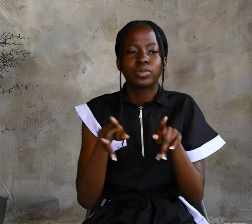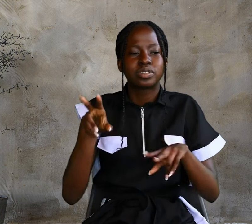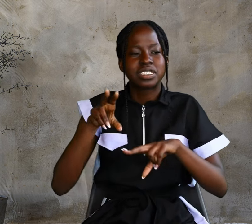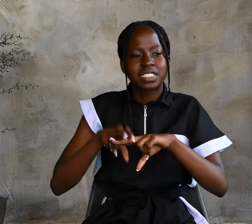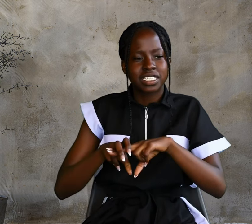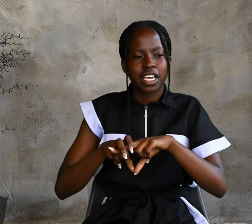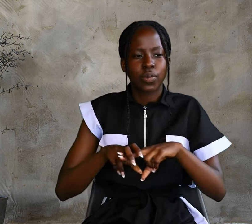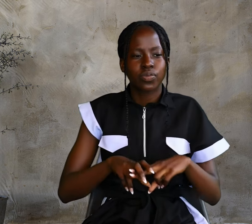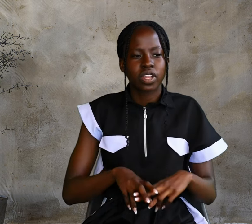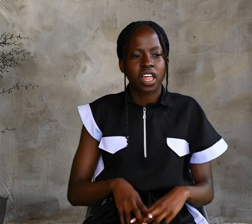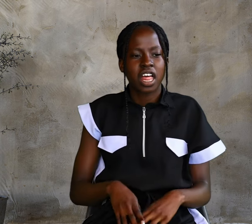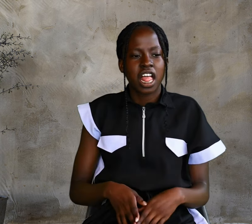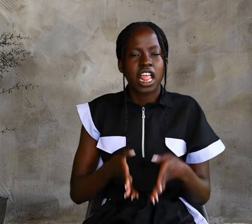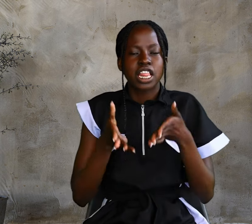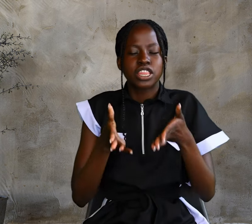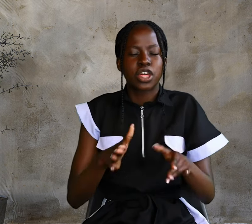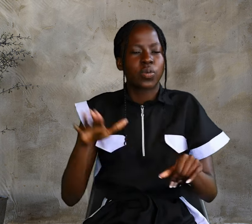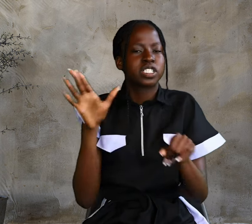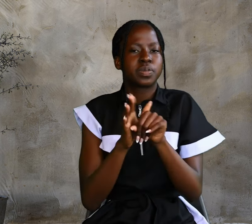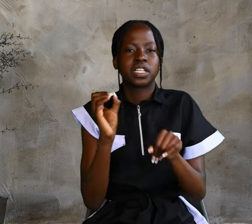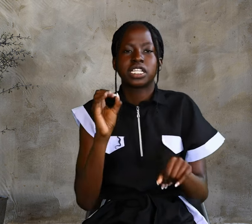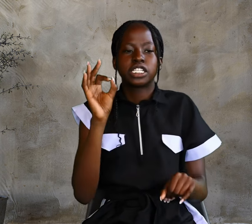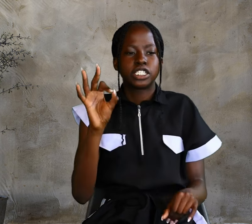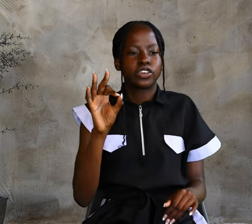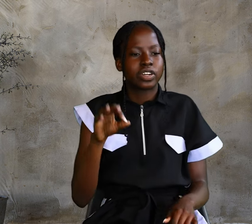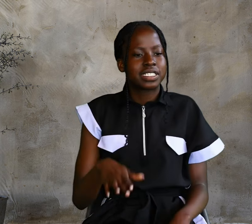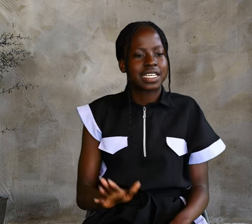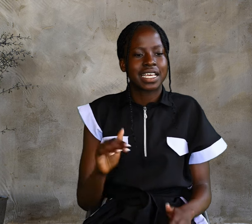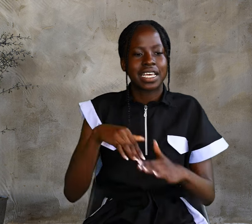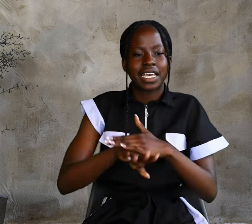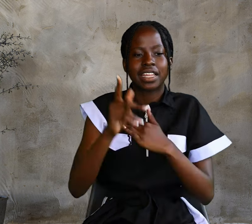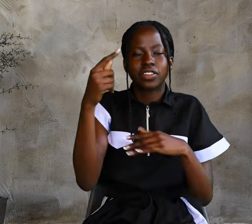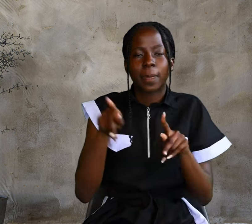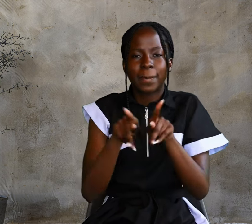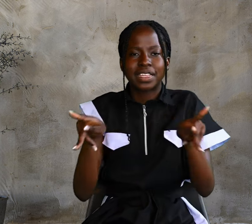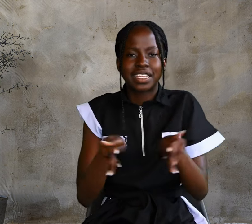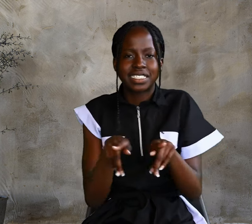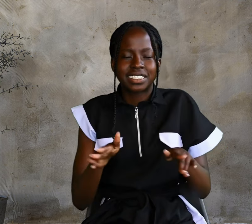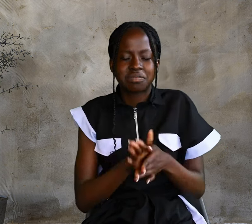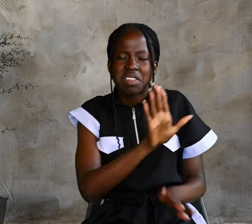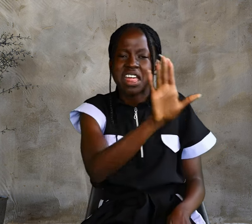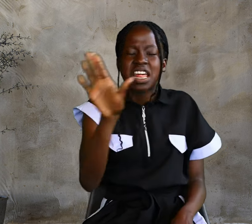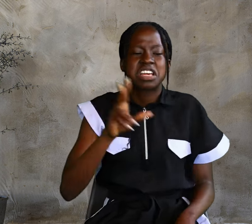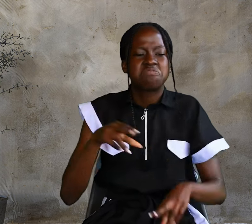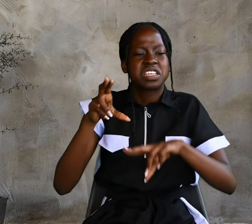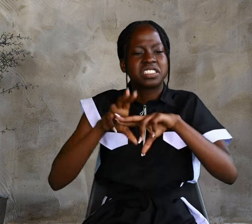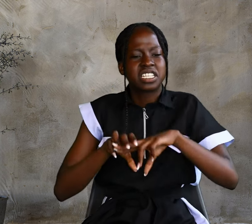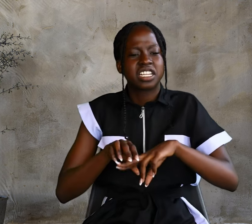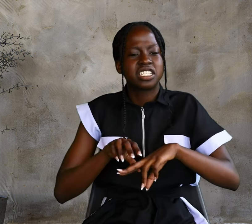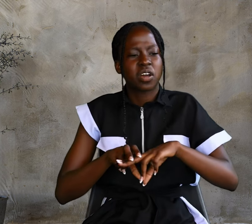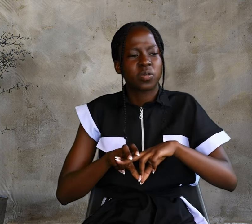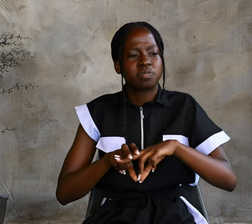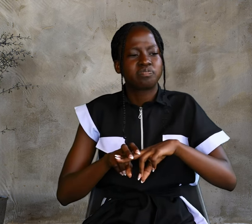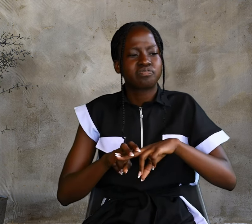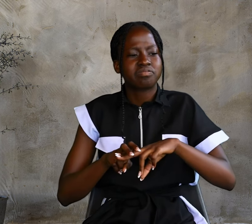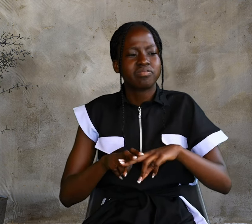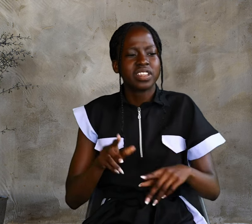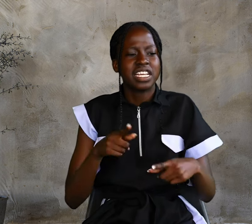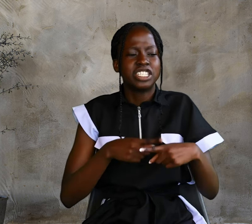There was plenty of grass in that place, and they sat down. Jesus then